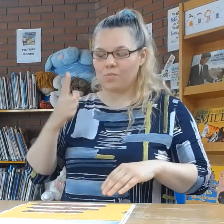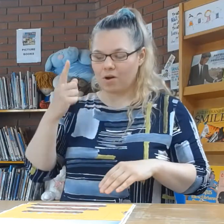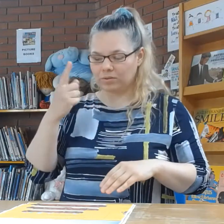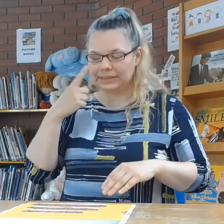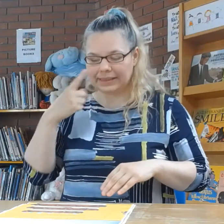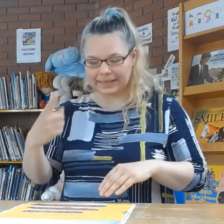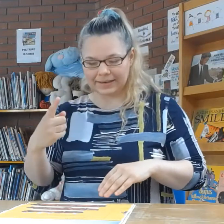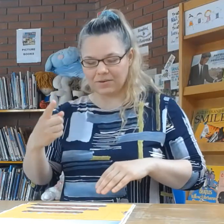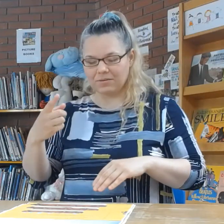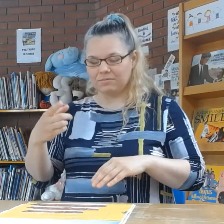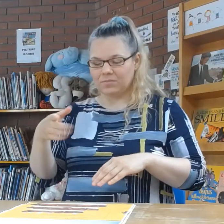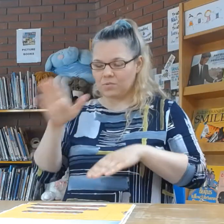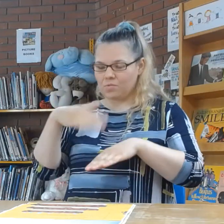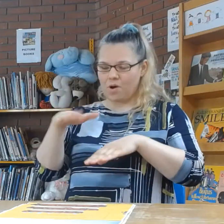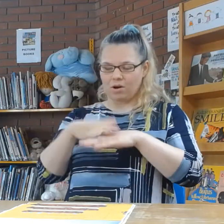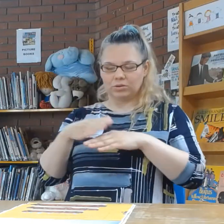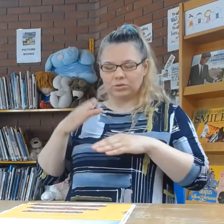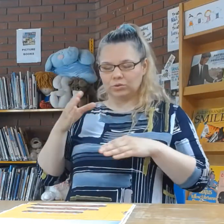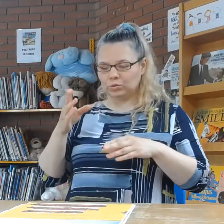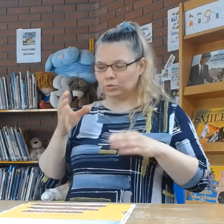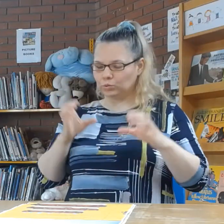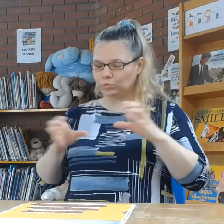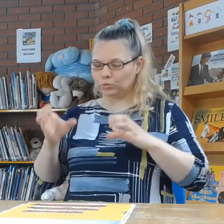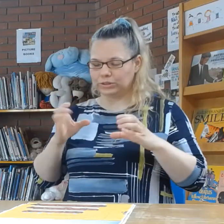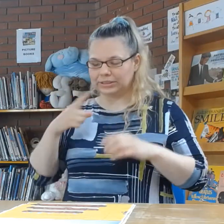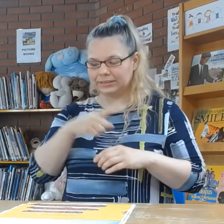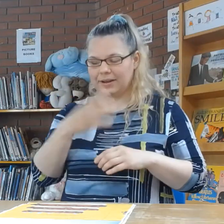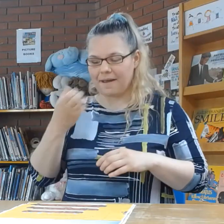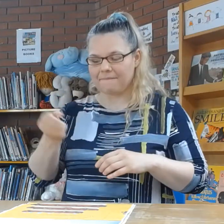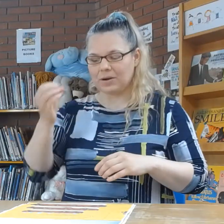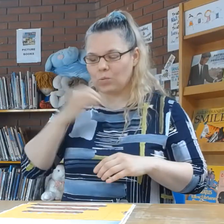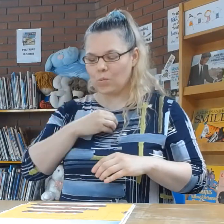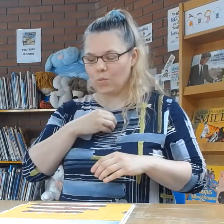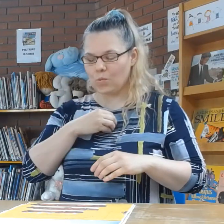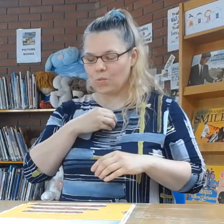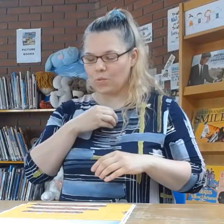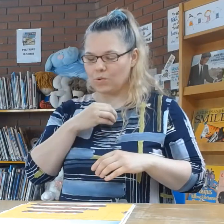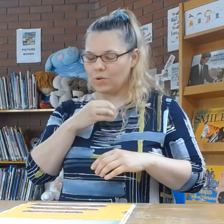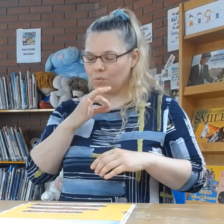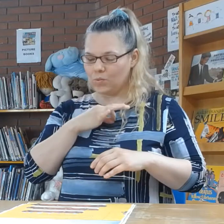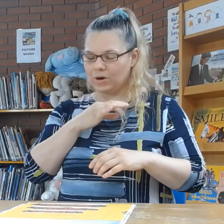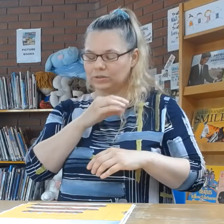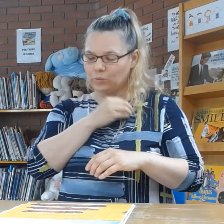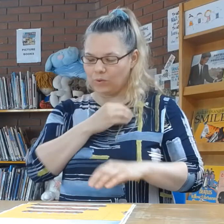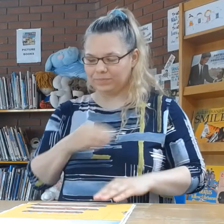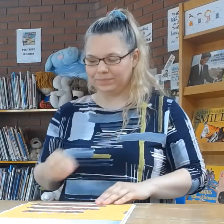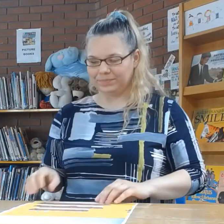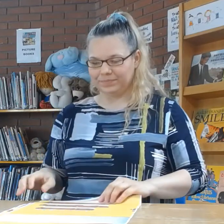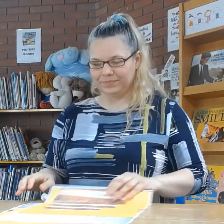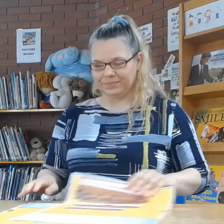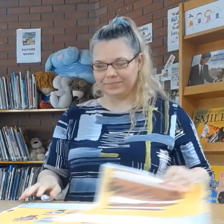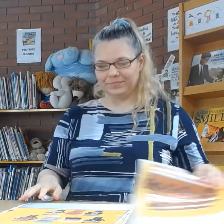President was nowhere to be seen. But the could he have got to?